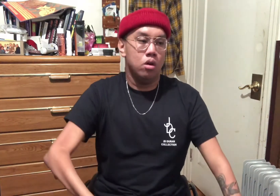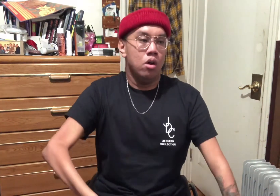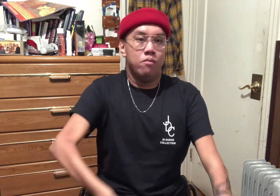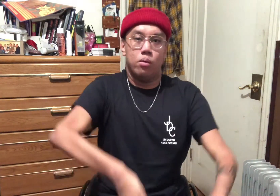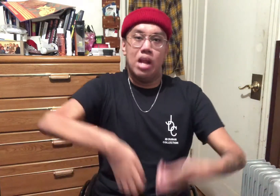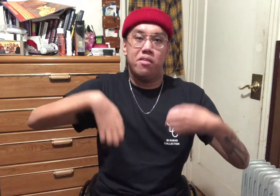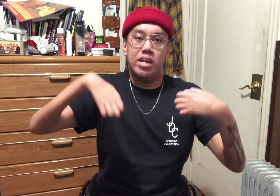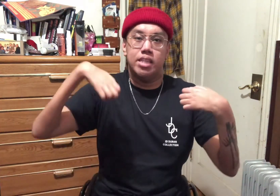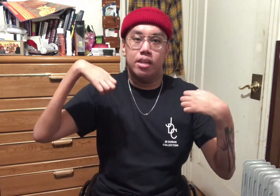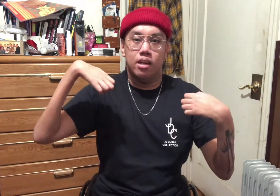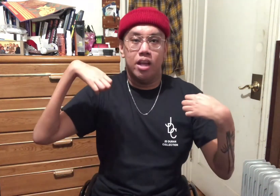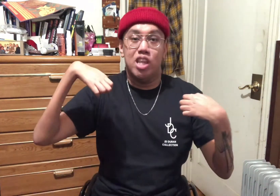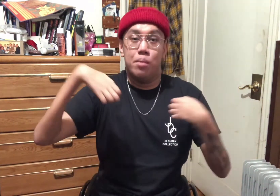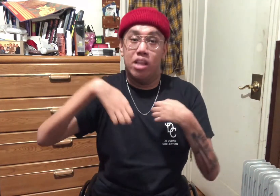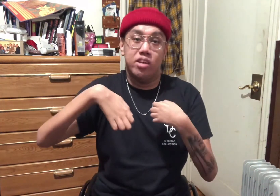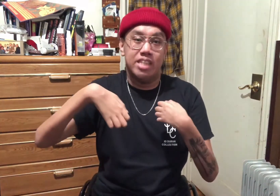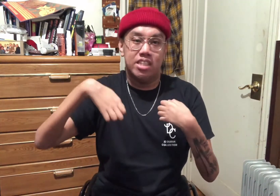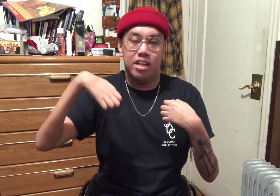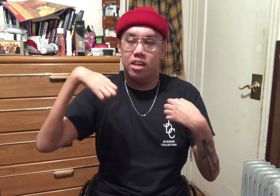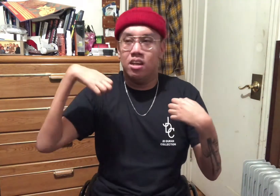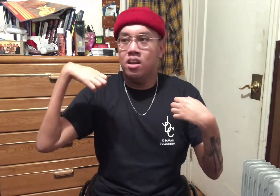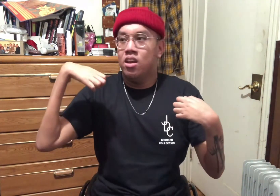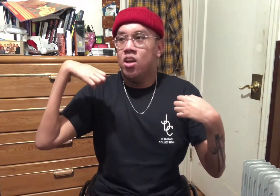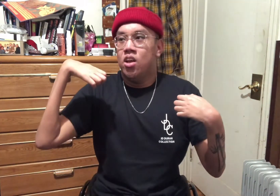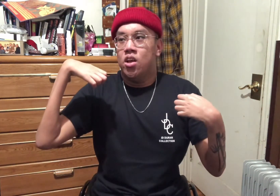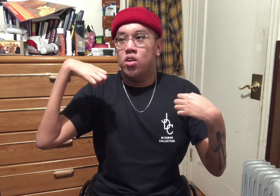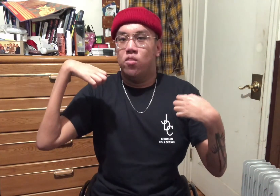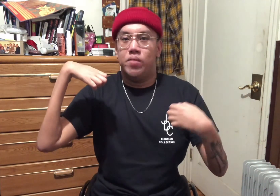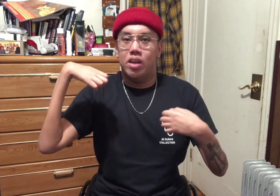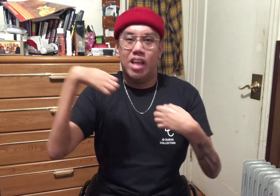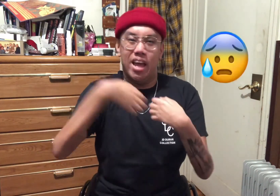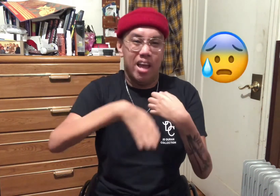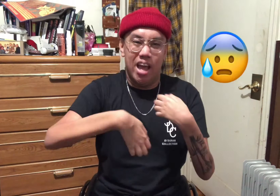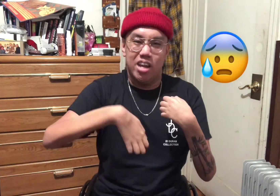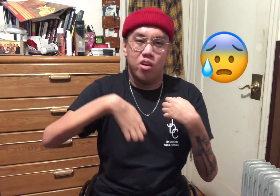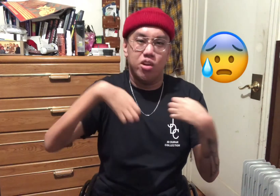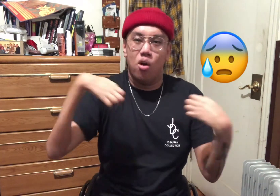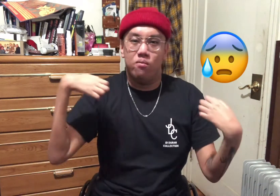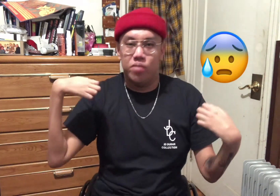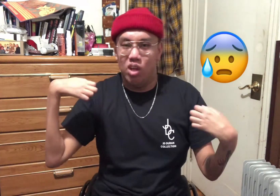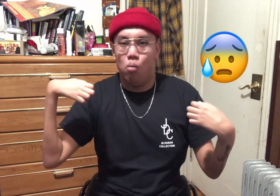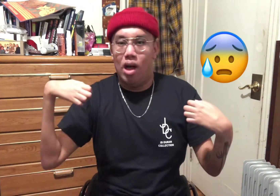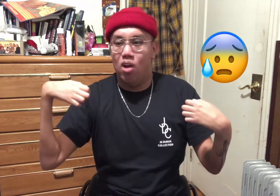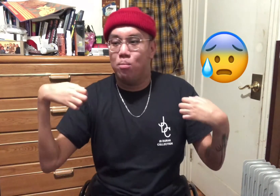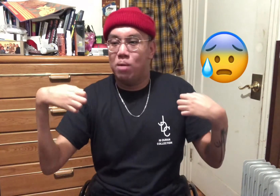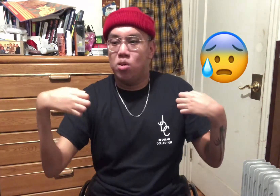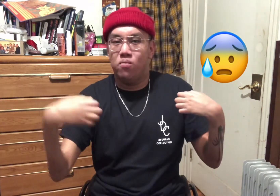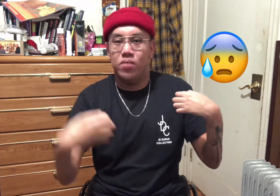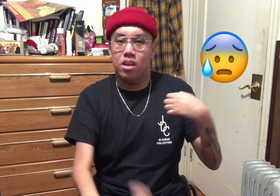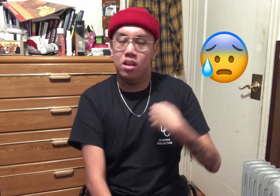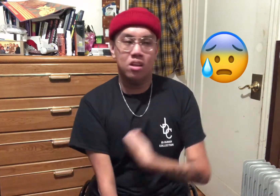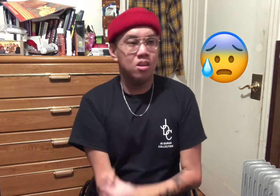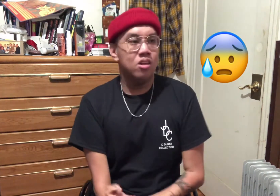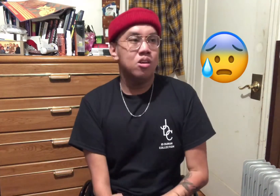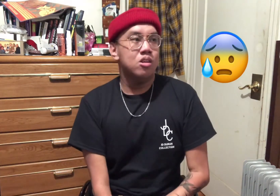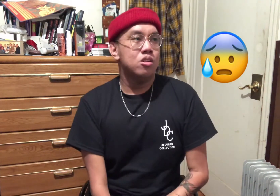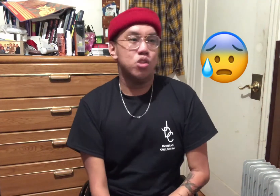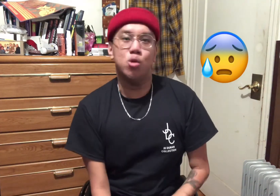for whatever reason, in the middle of your session, you feel light-handed, or you don't feel well, or maybe you feel super